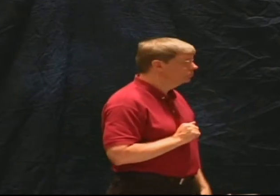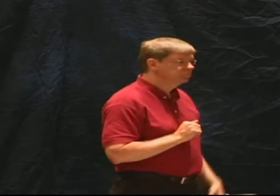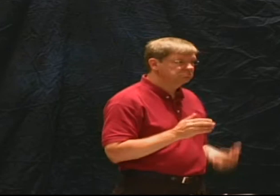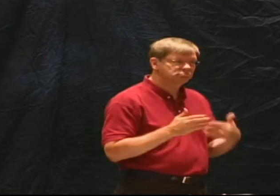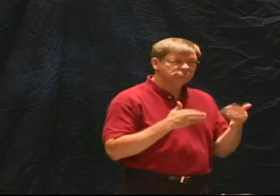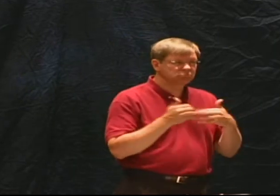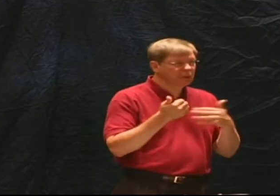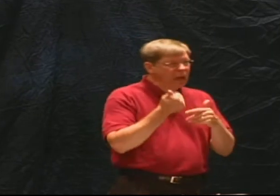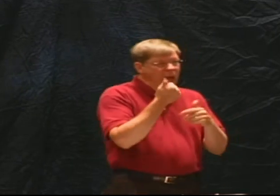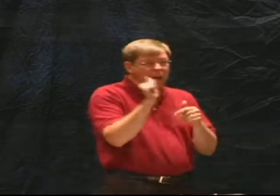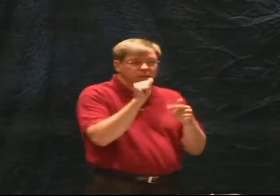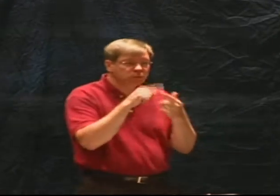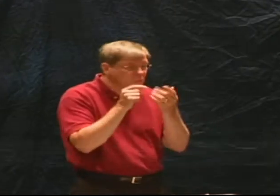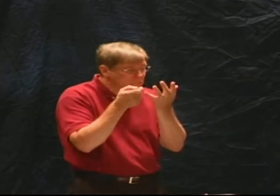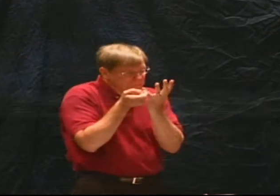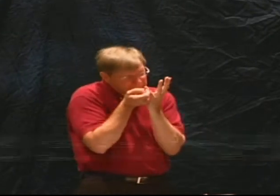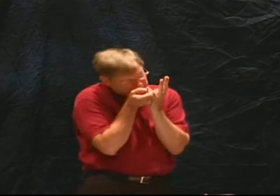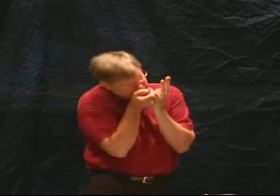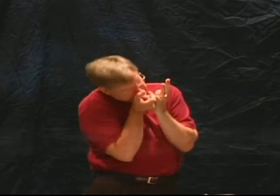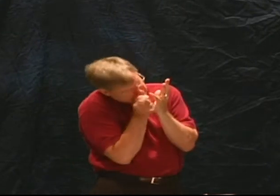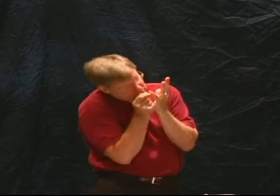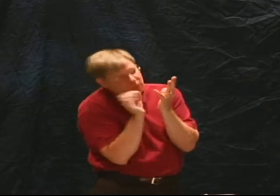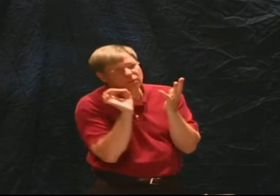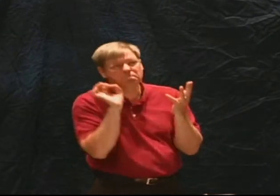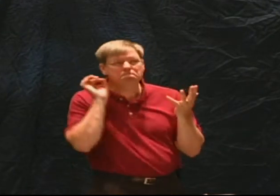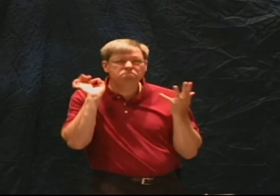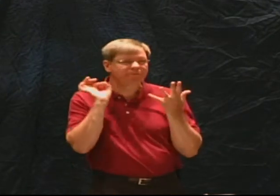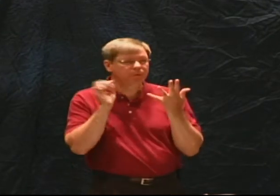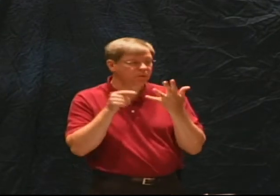in even its most casual phrases